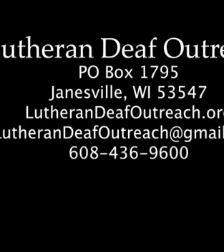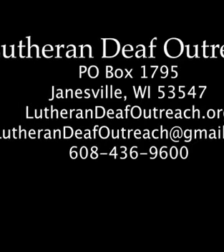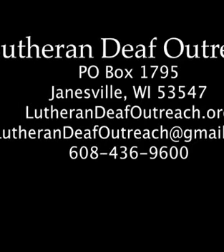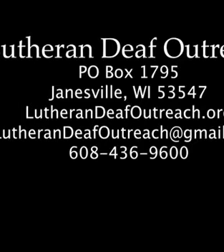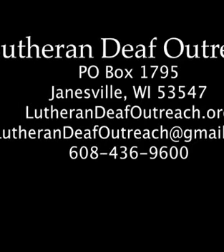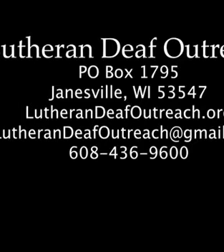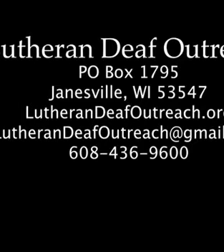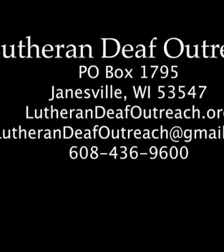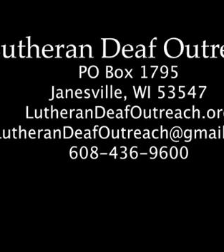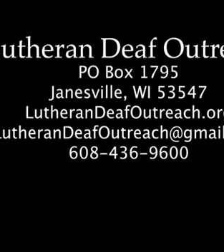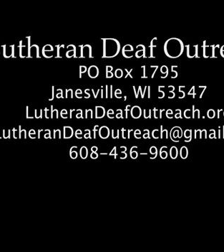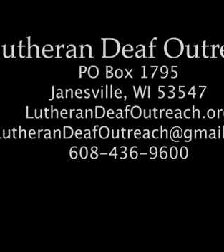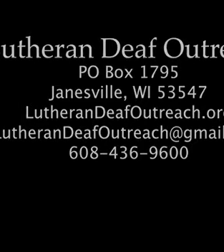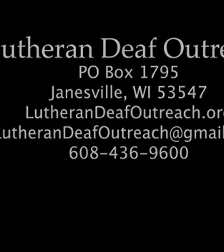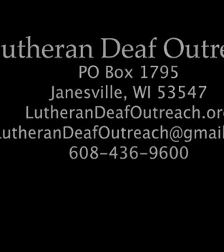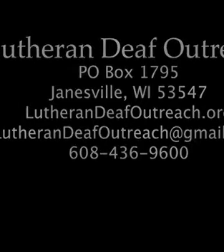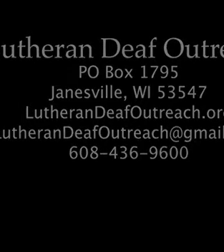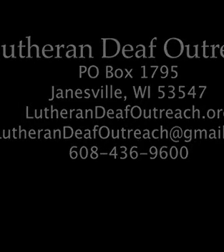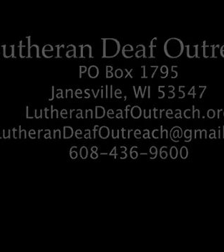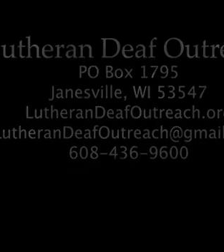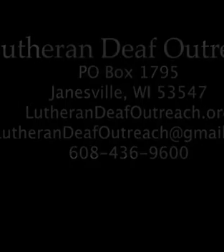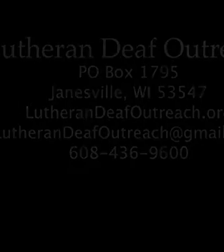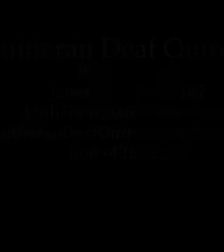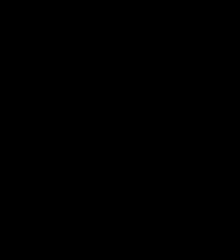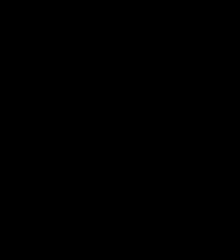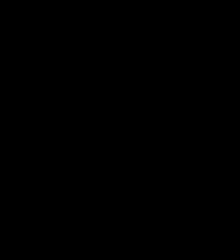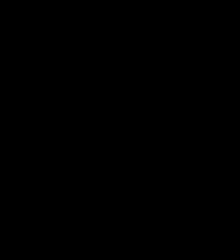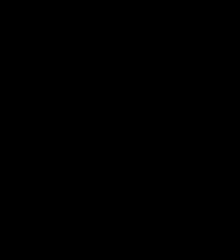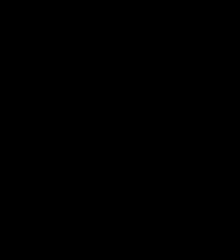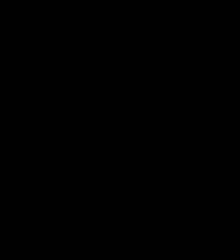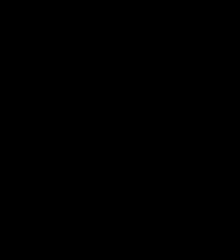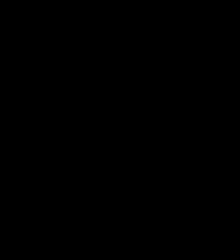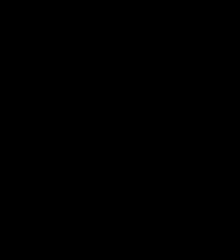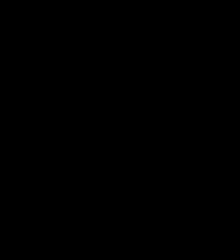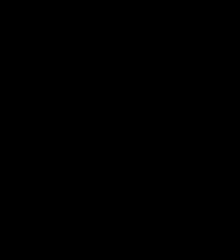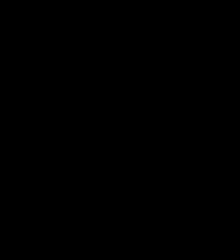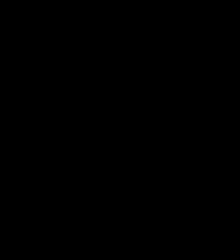He comes to us the Lord's Supper. So we're going to drive more than just today. So Thank